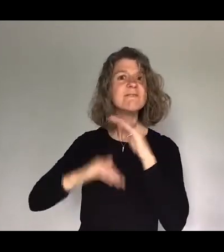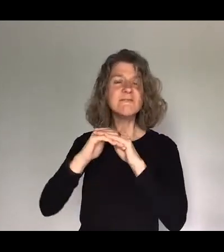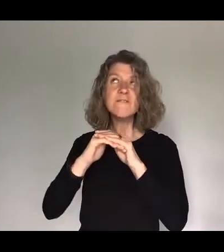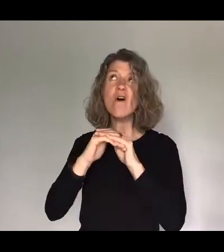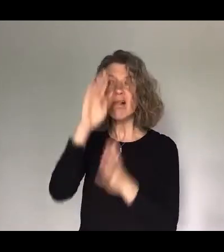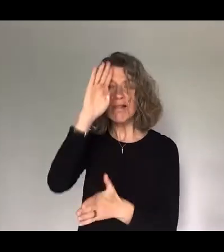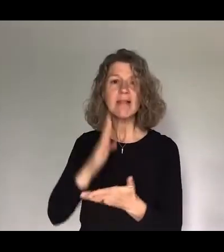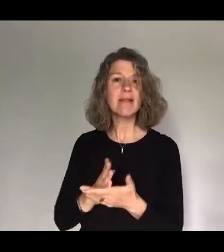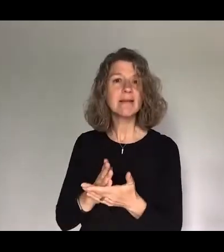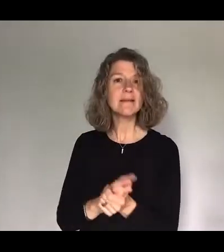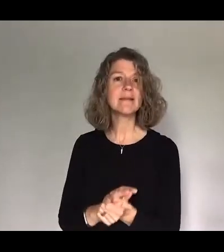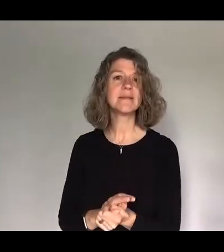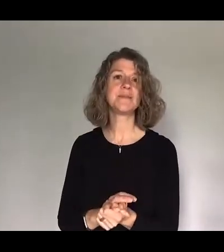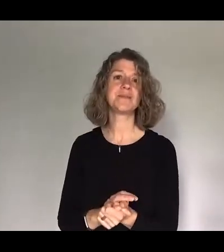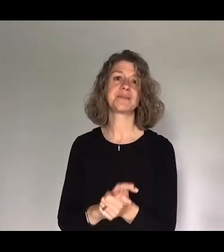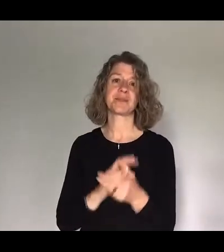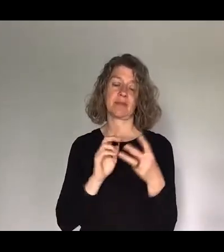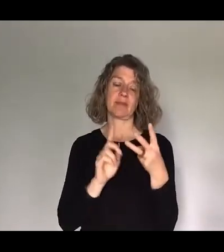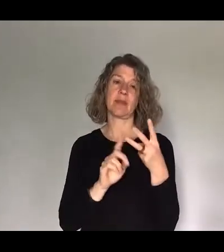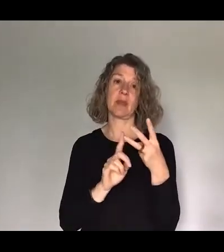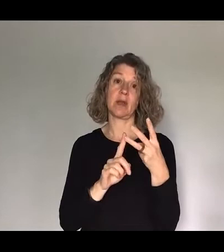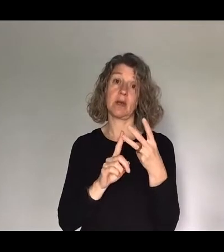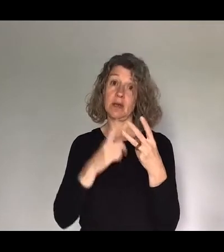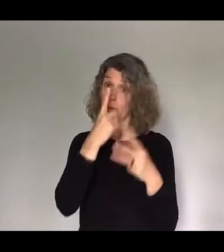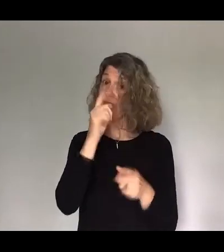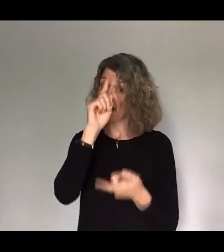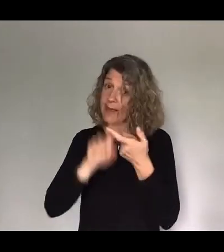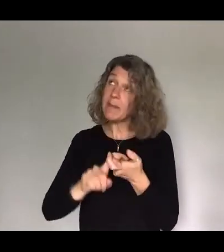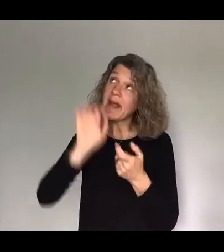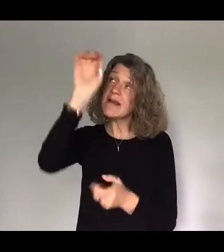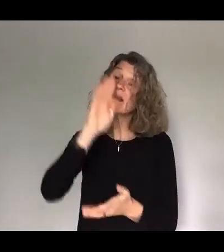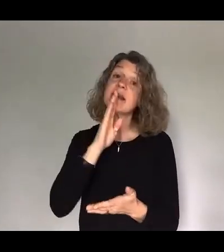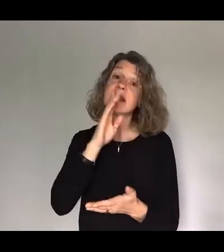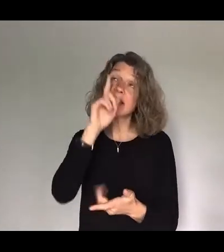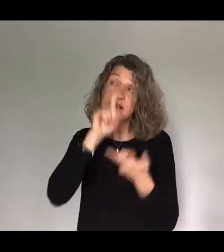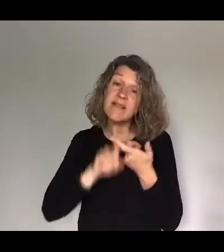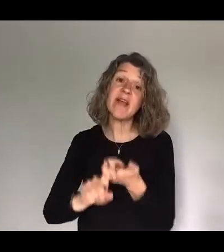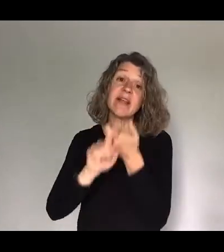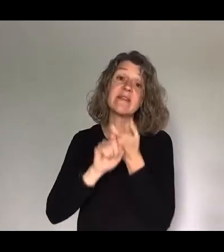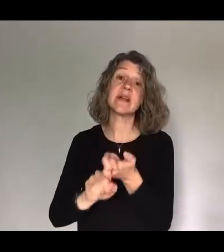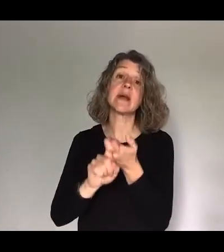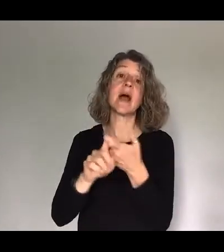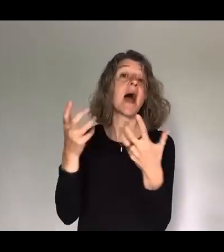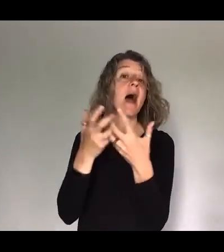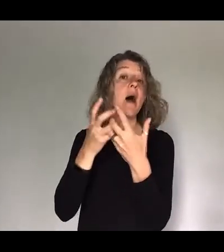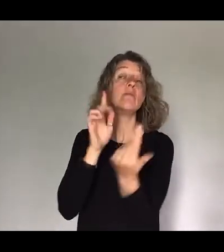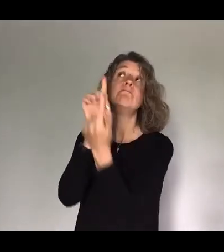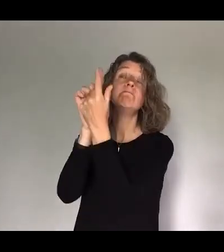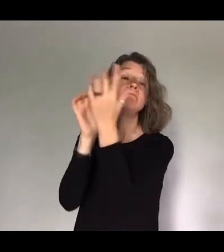finally we can depend on God's faithfulness by encountering God's son verses 19 and